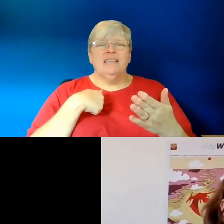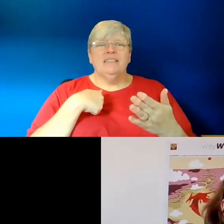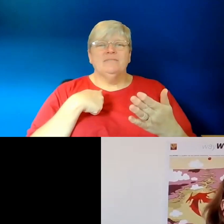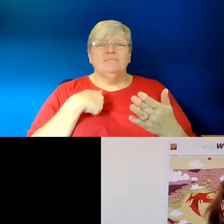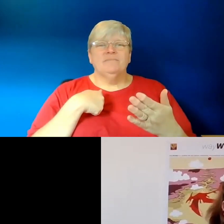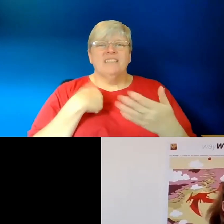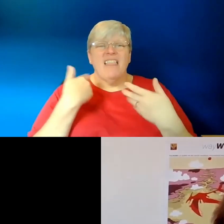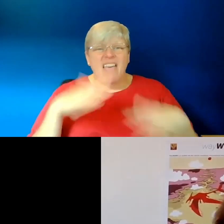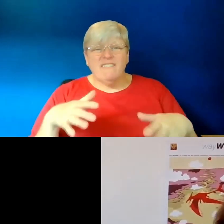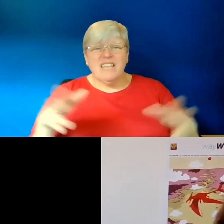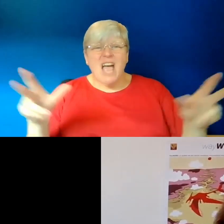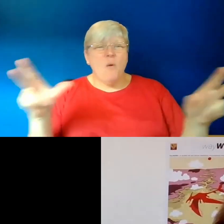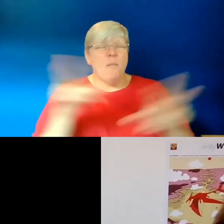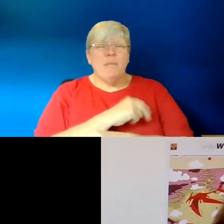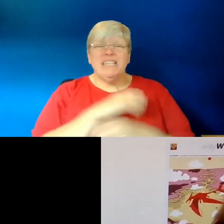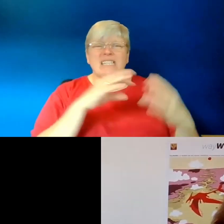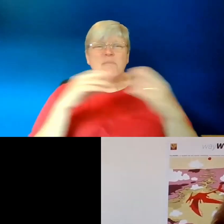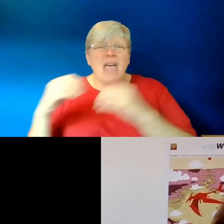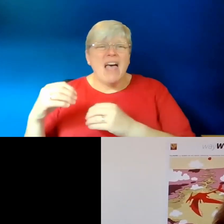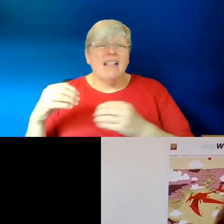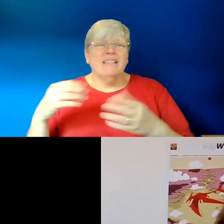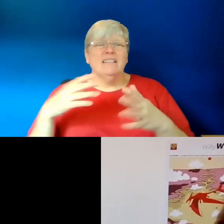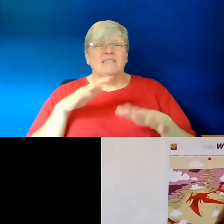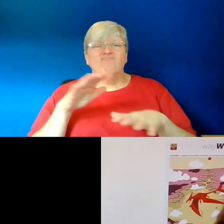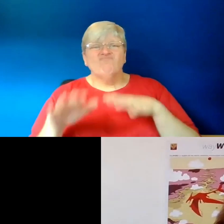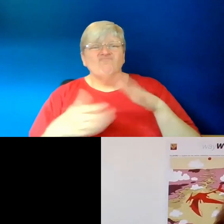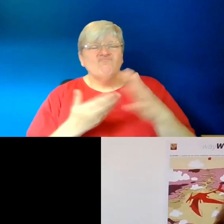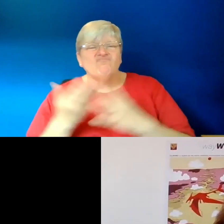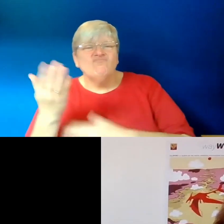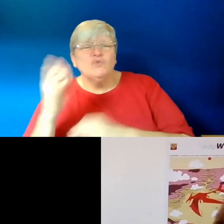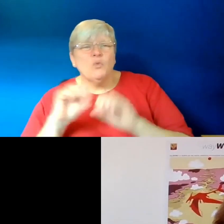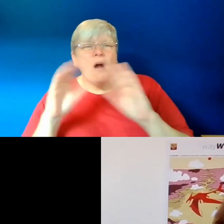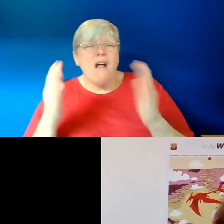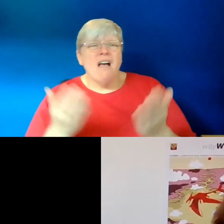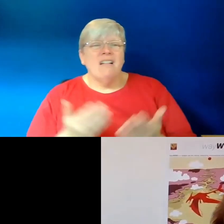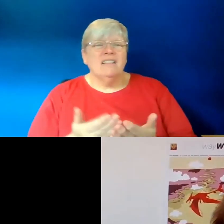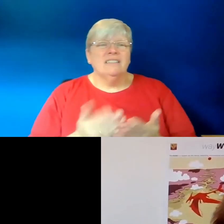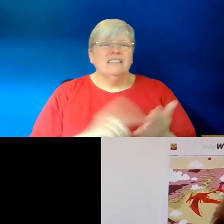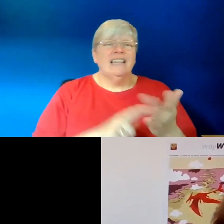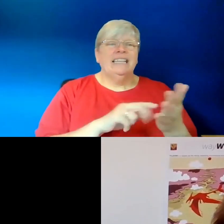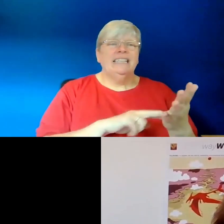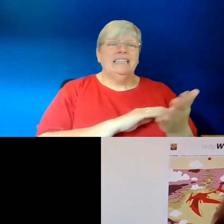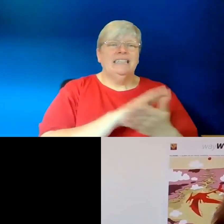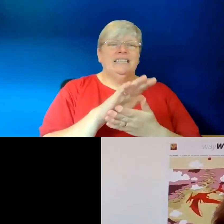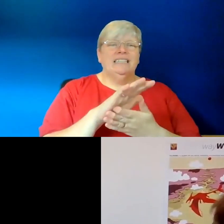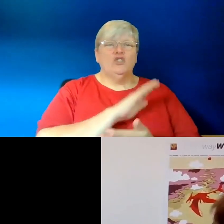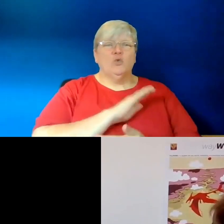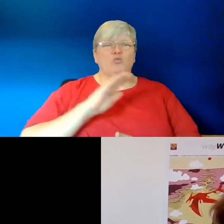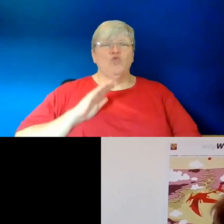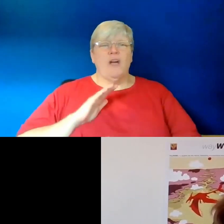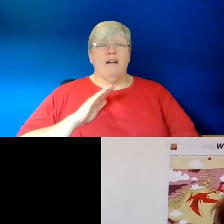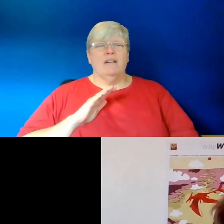left out or misspelled, that moves quietly through the world. 5. Soldier